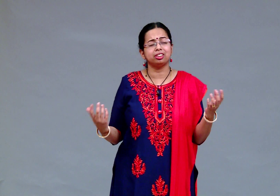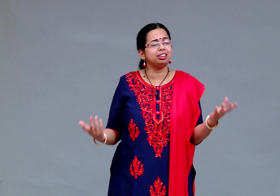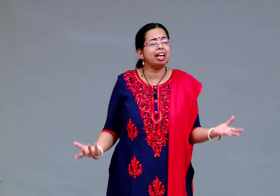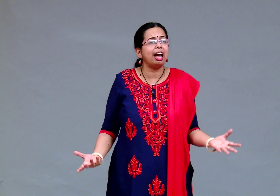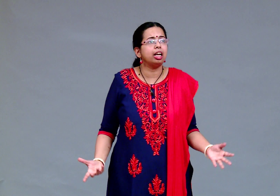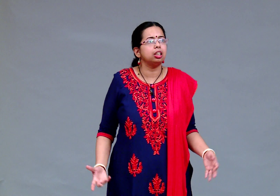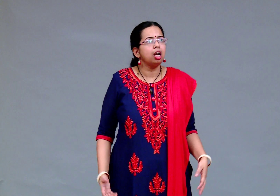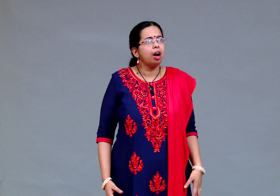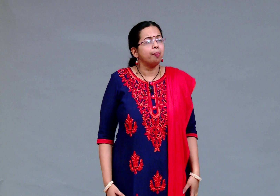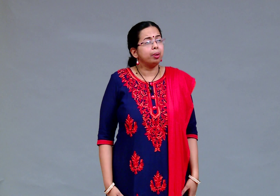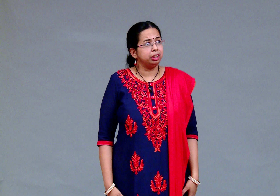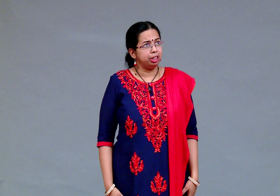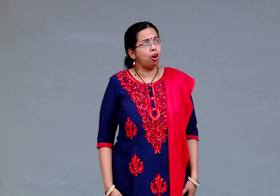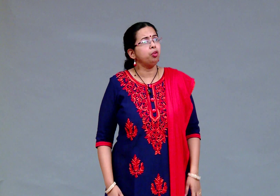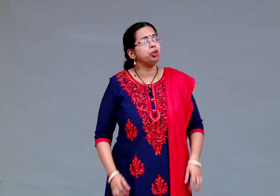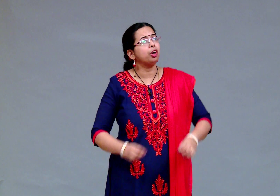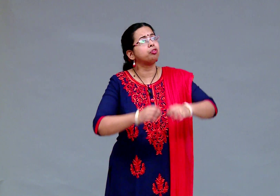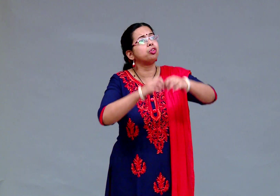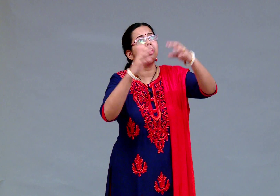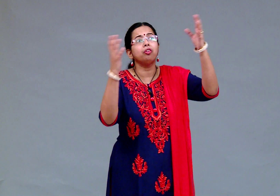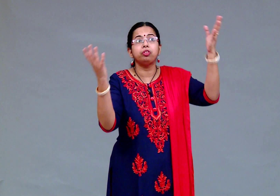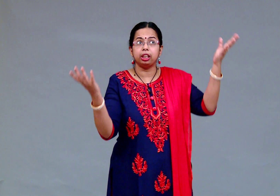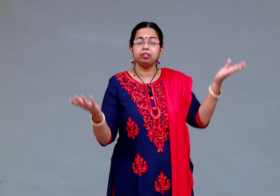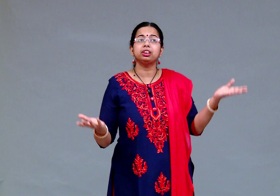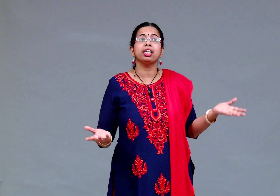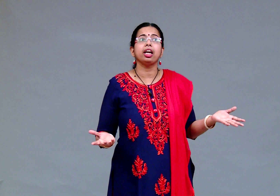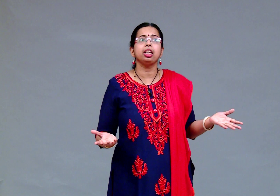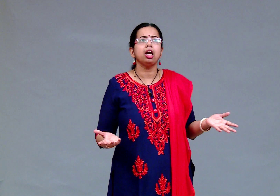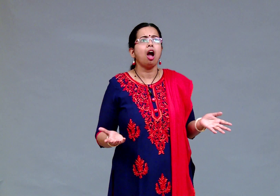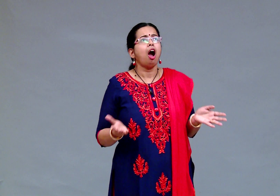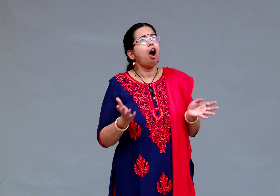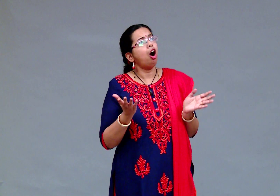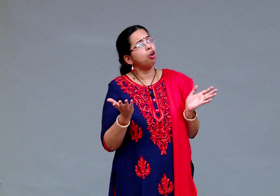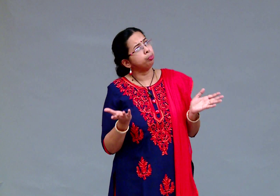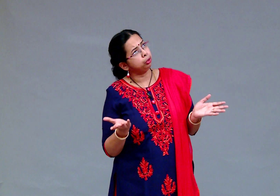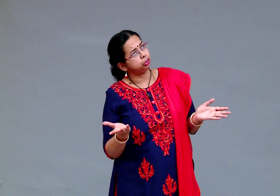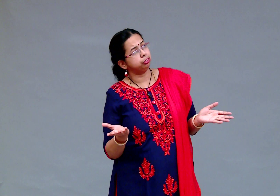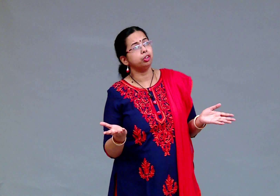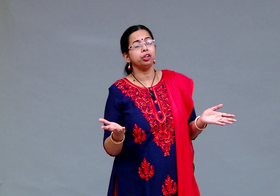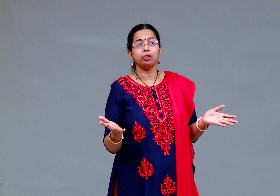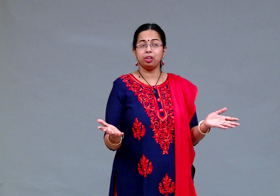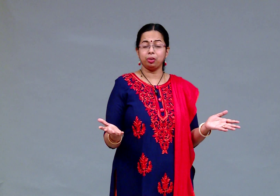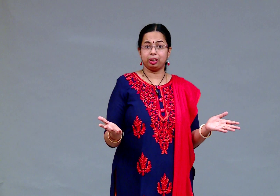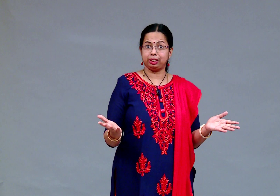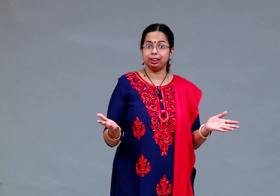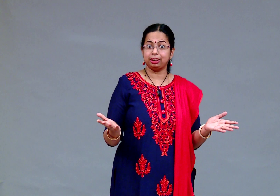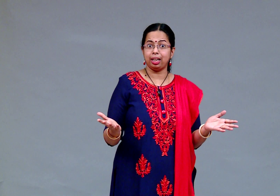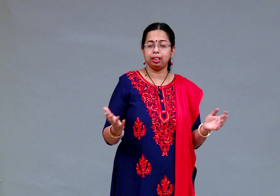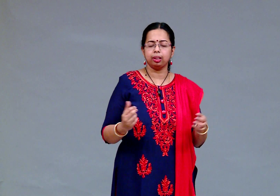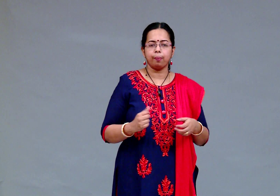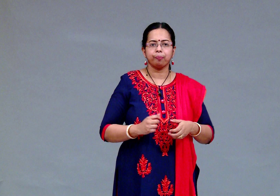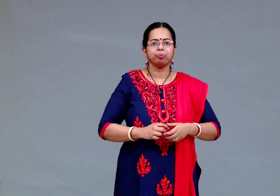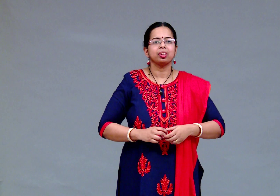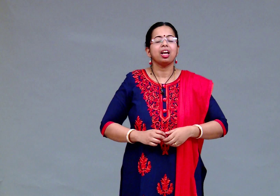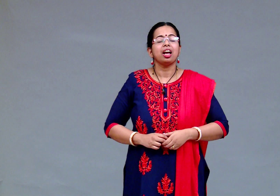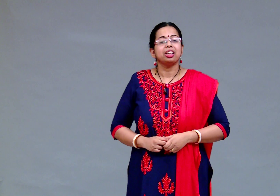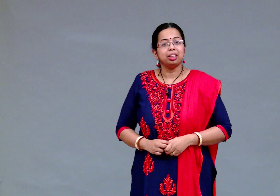dad her but now you are full of leaves again how beautiful you look she said the